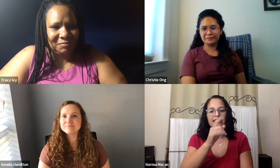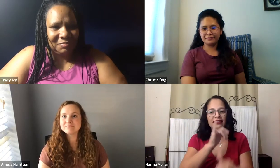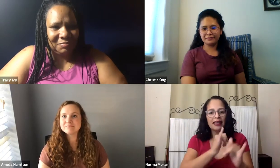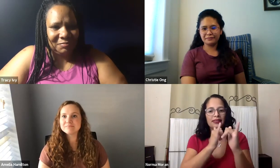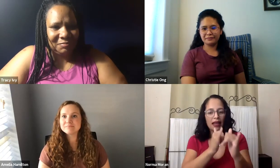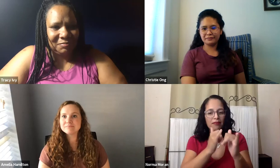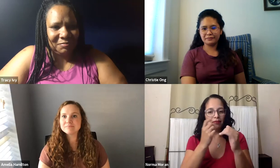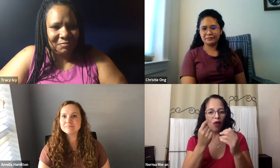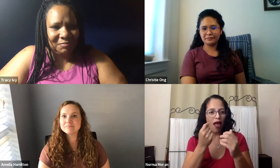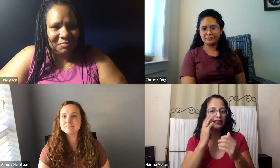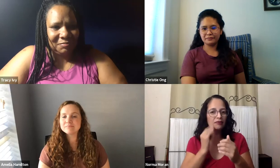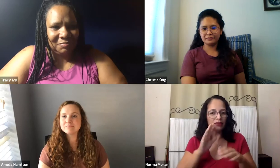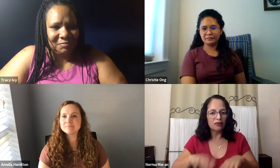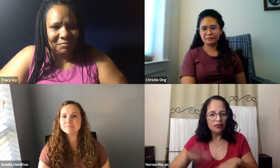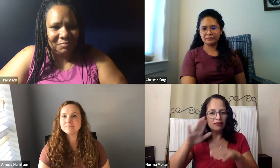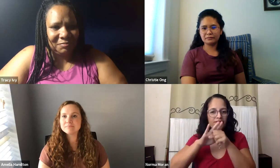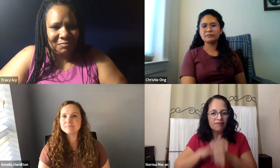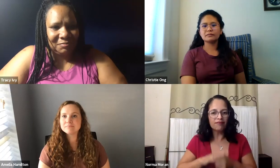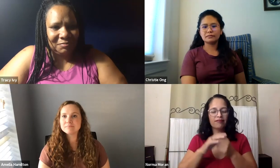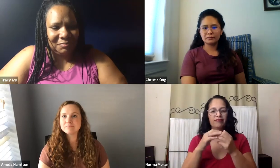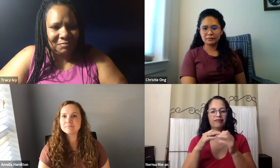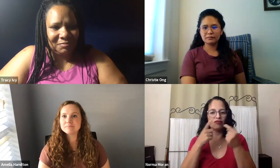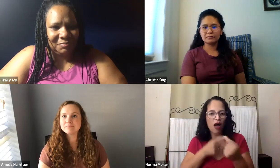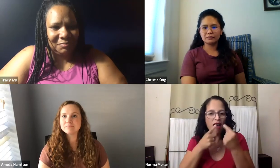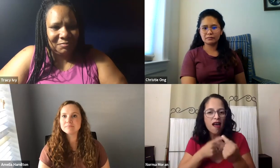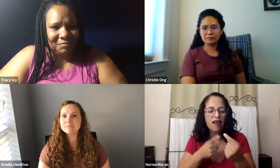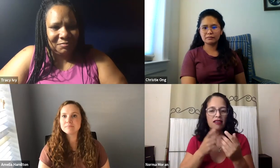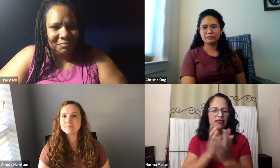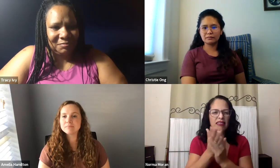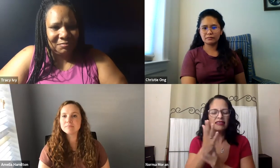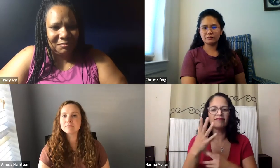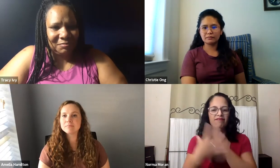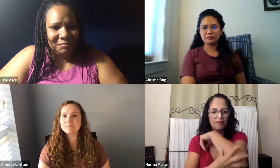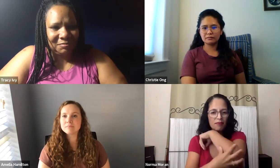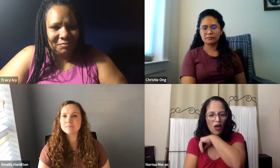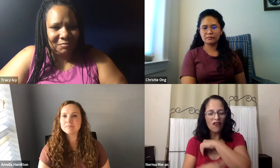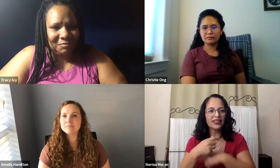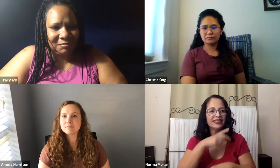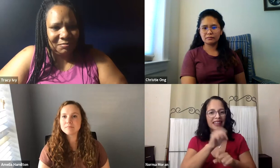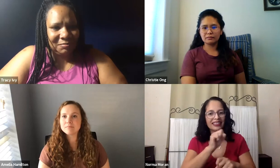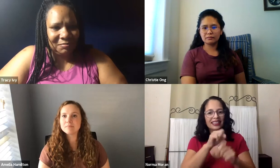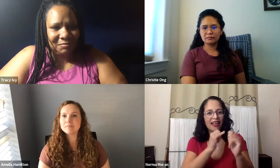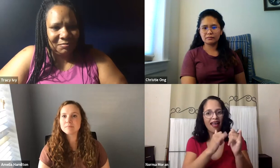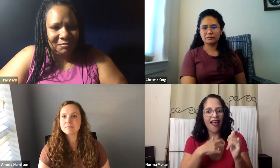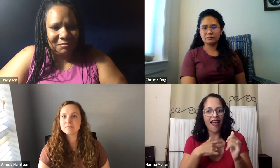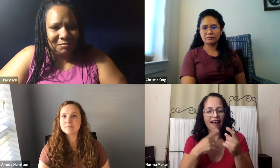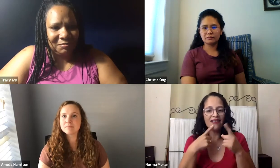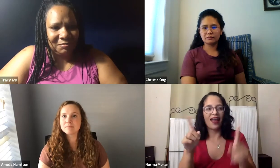to interview him. And at the same time, you know, he was talking about his experience growing up and struggling and feeling oppressed. He grew up with a poor